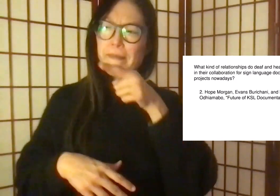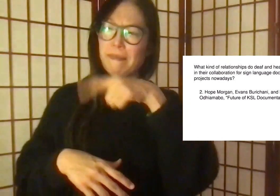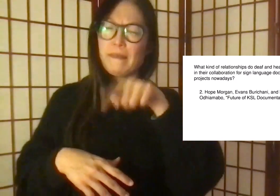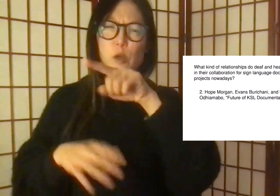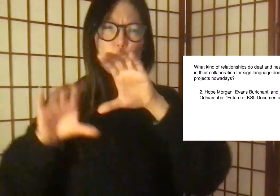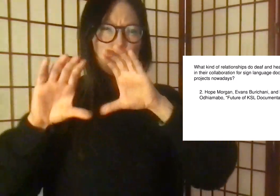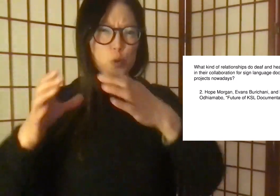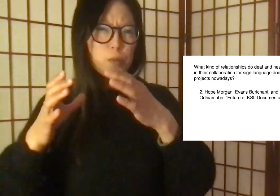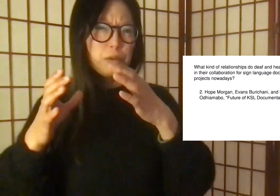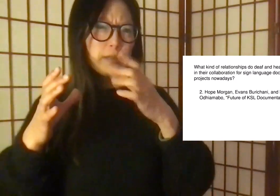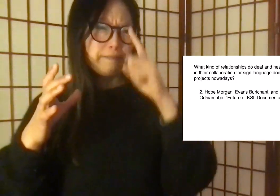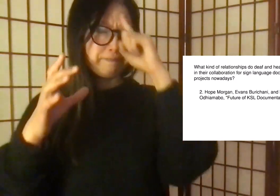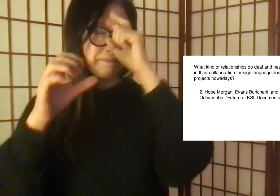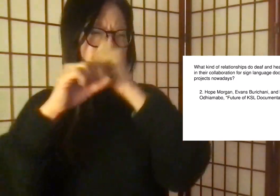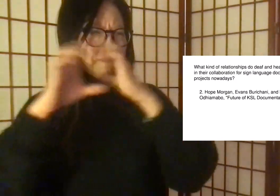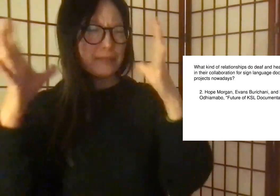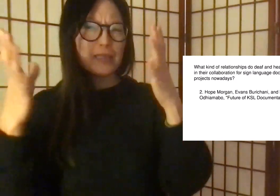document KSL within Kenya.